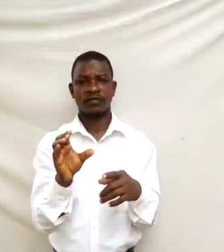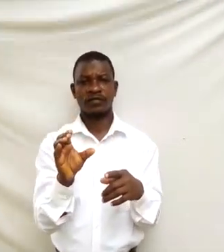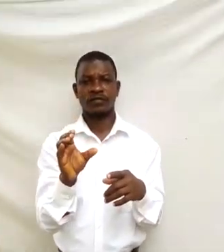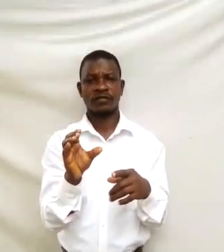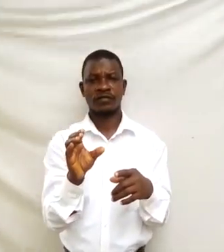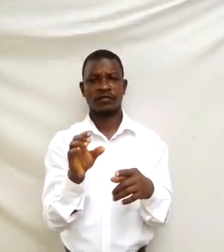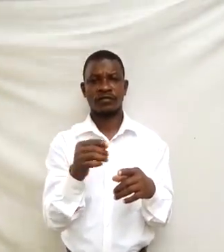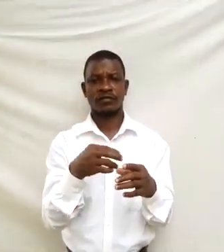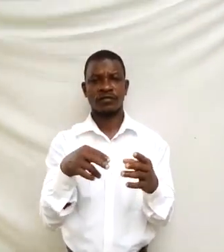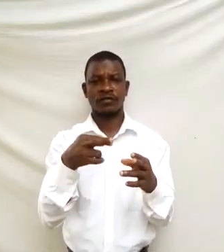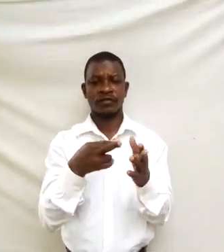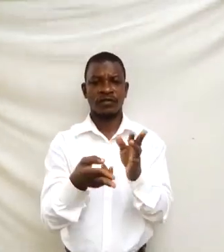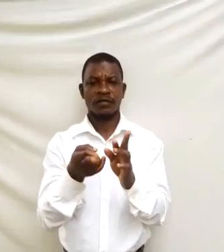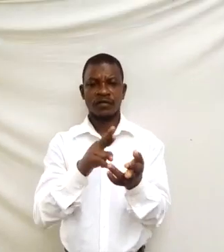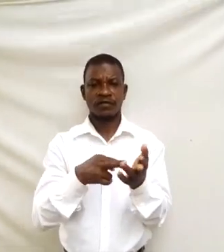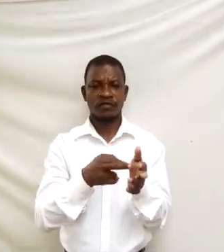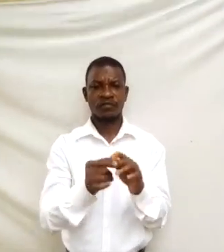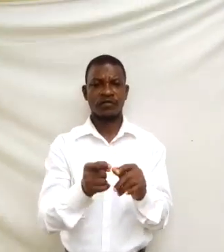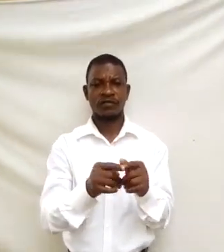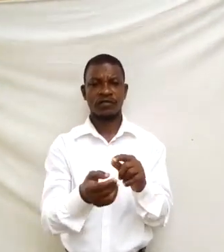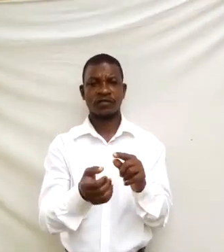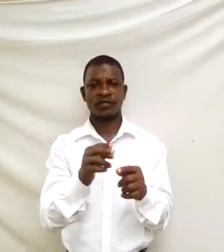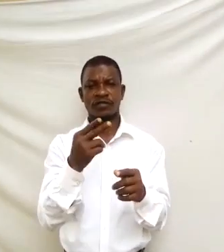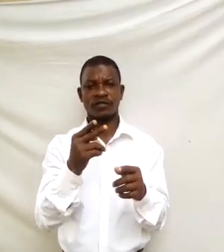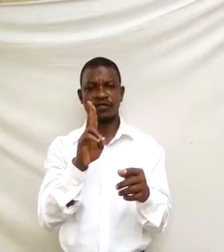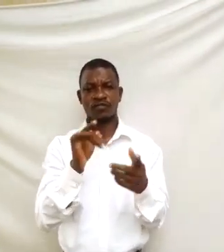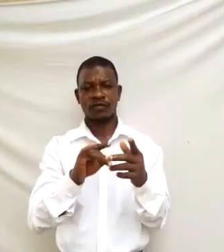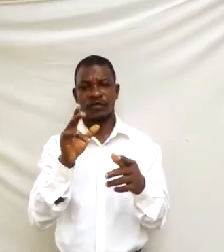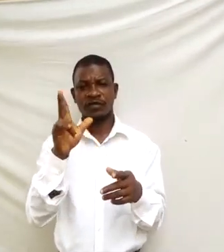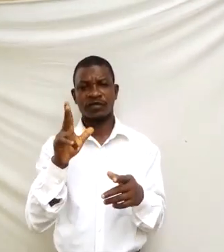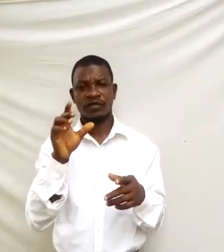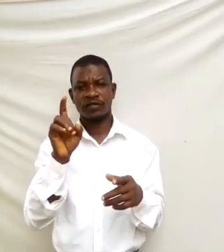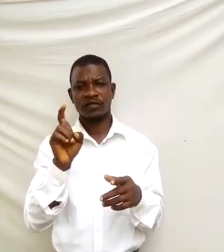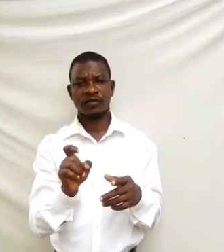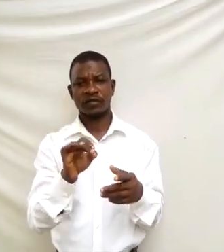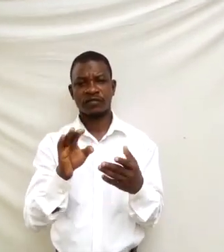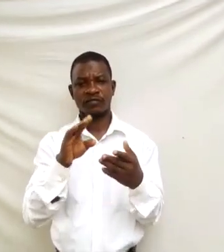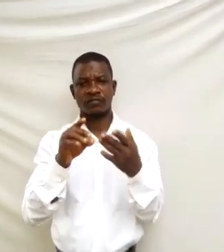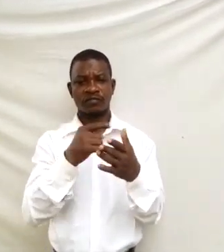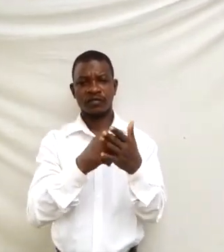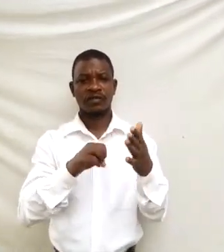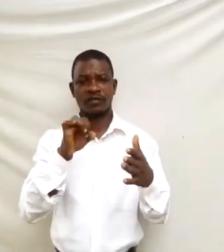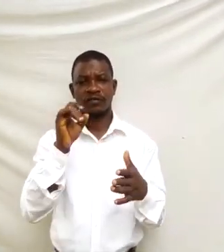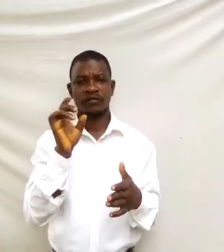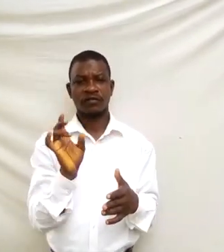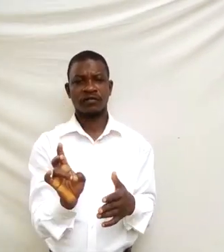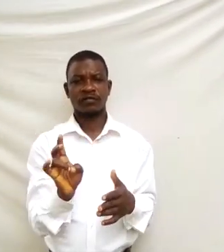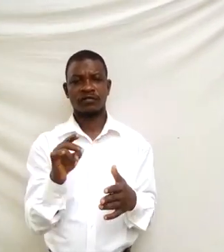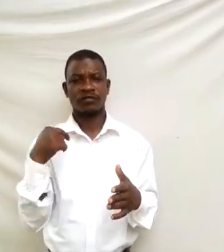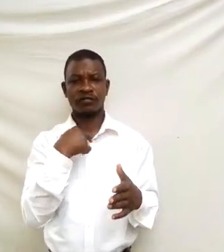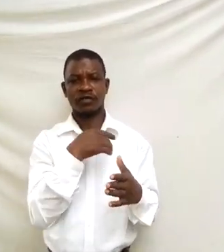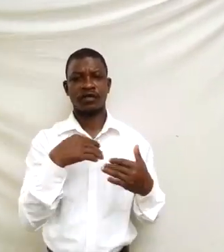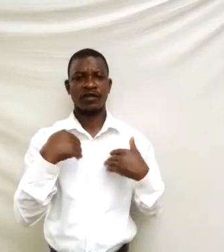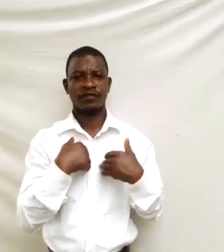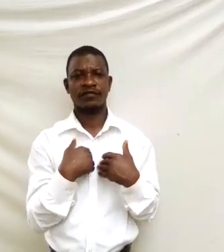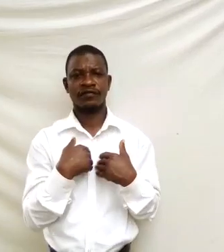replacing u by three x minus seven we have three